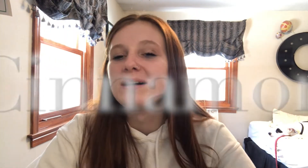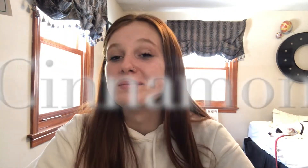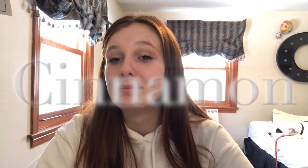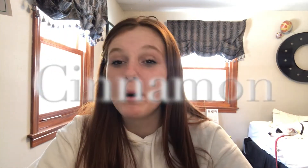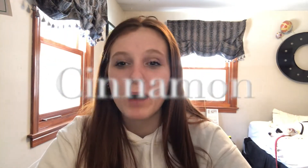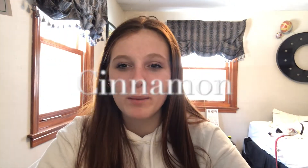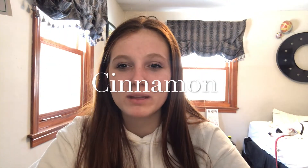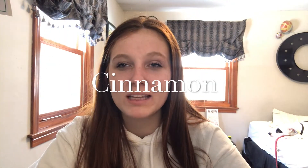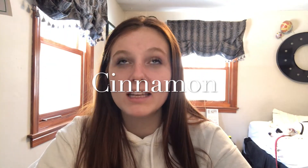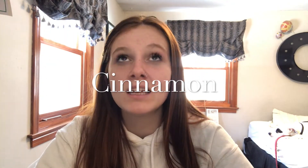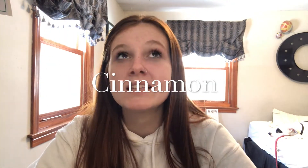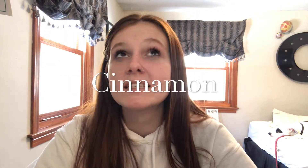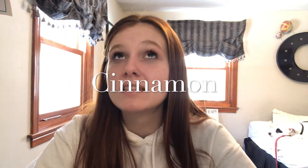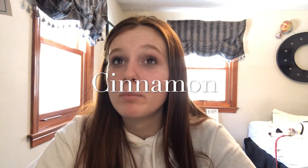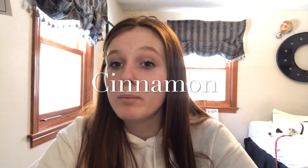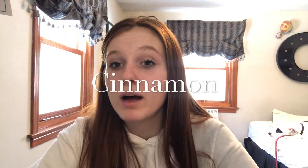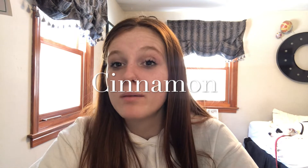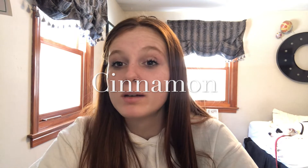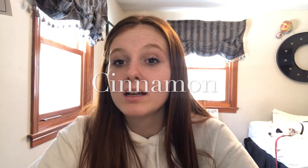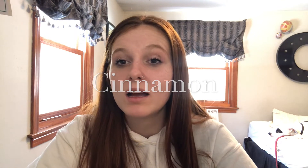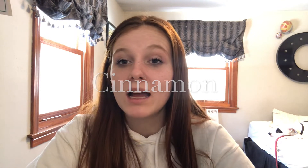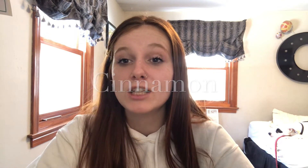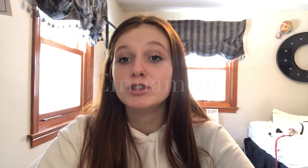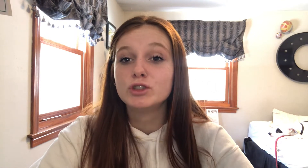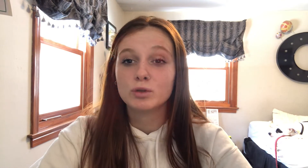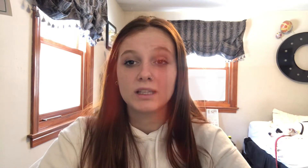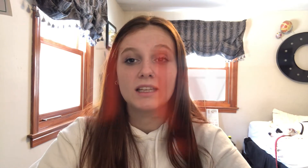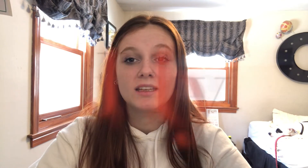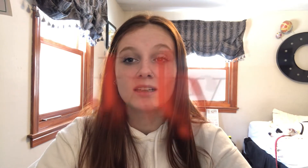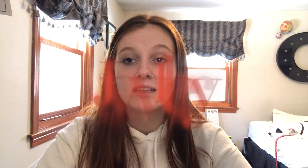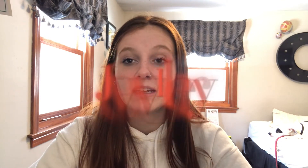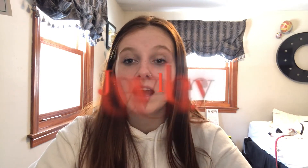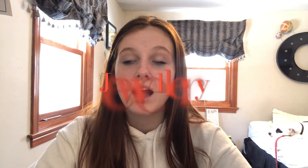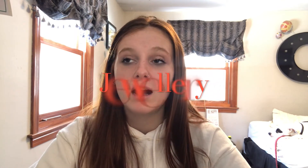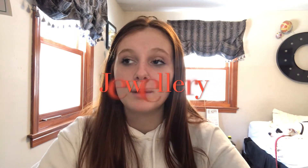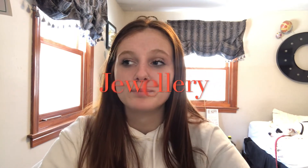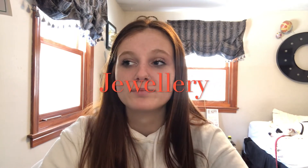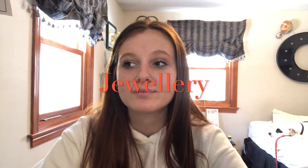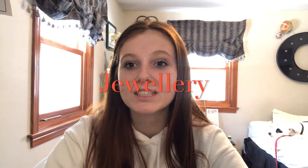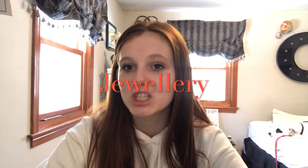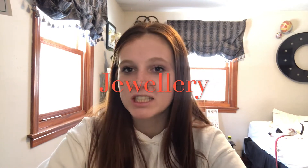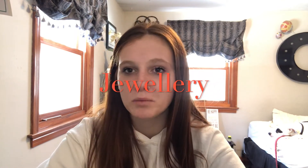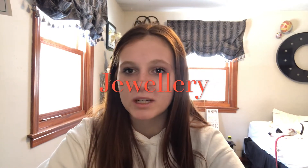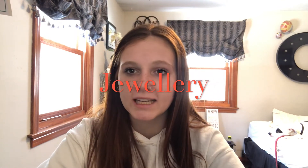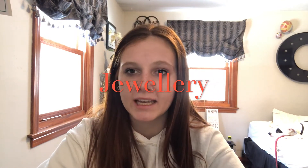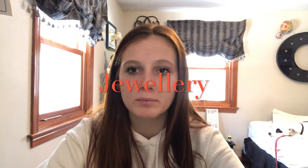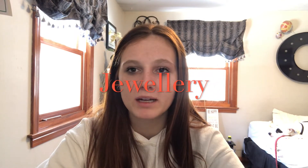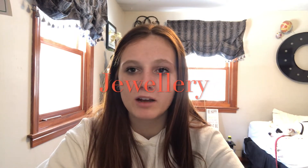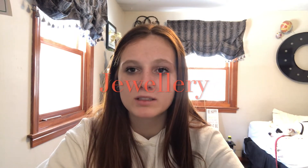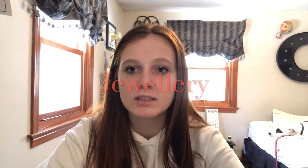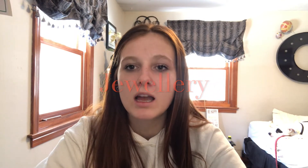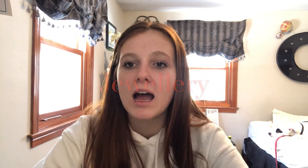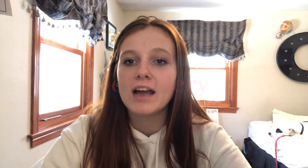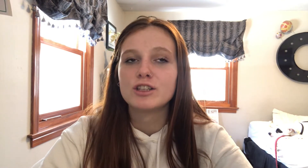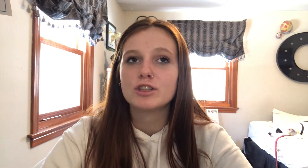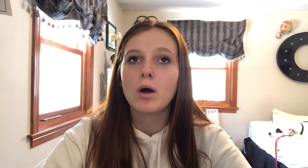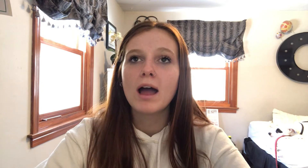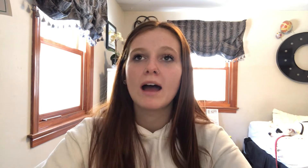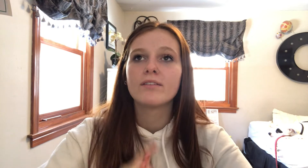Um, Monopoly, Simimum, and Julie. Um, just some words I can't pronounce. I don't have like